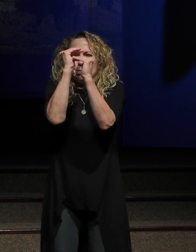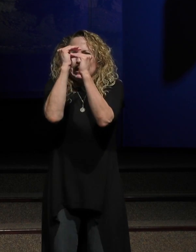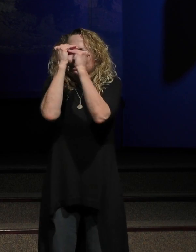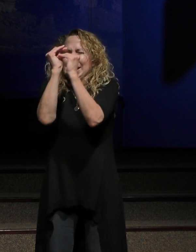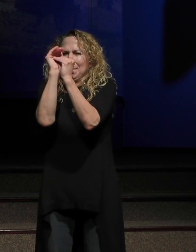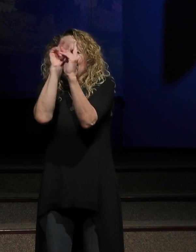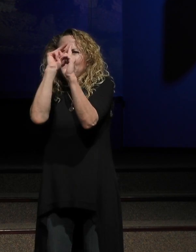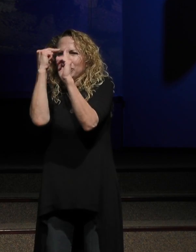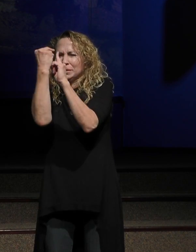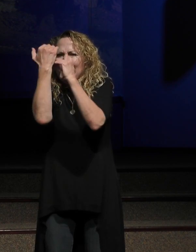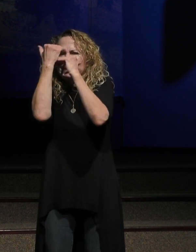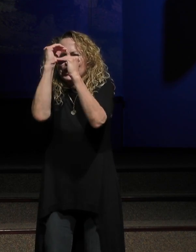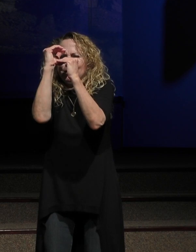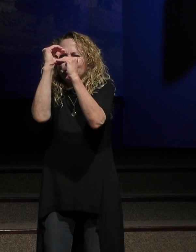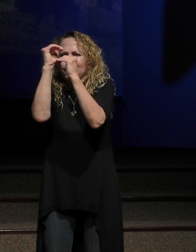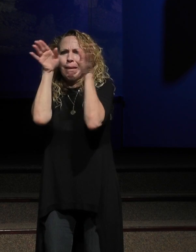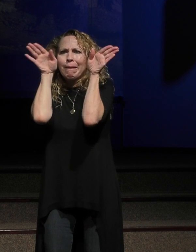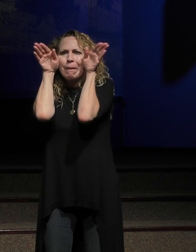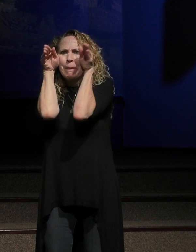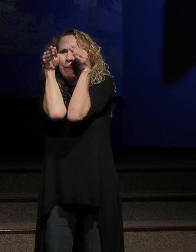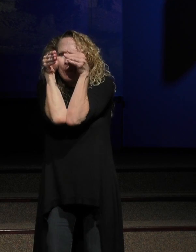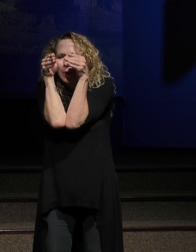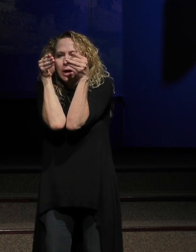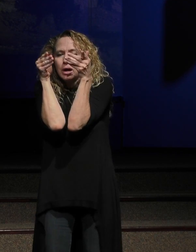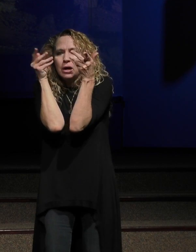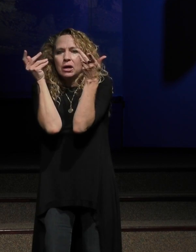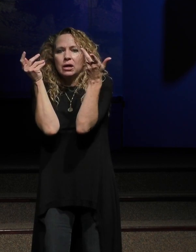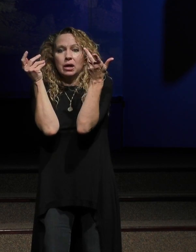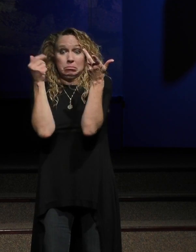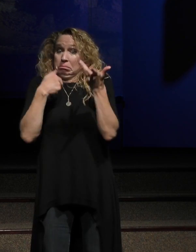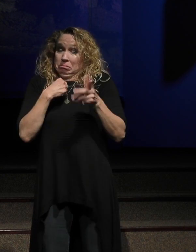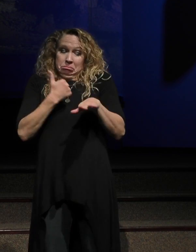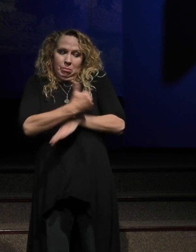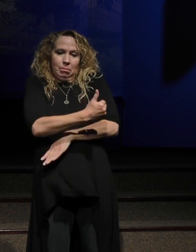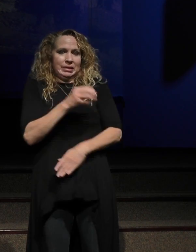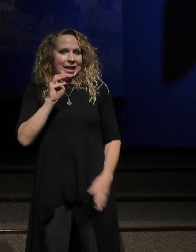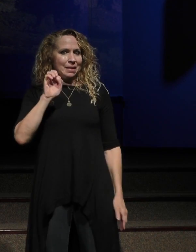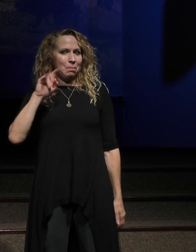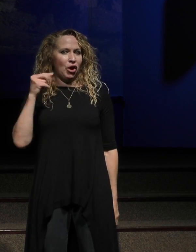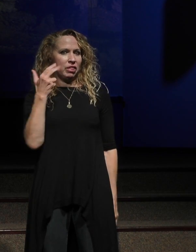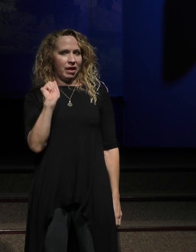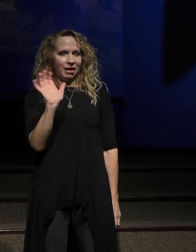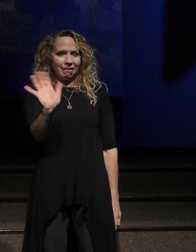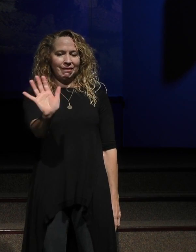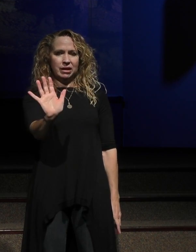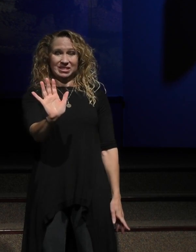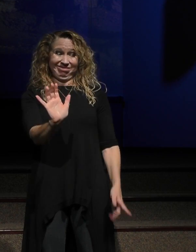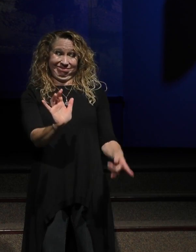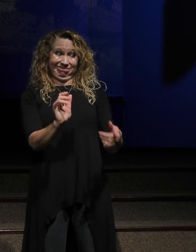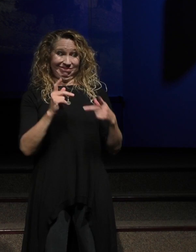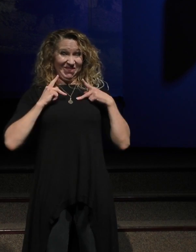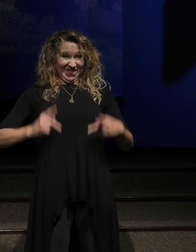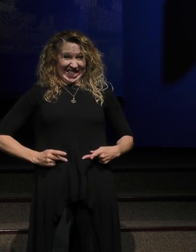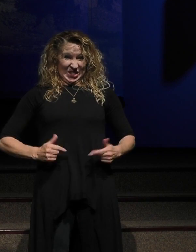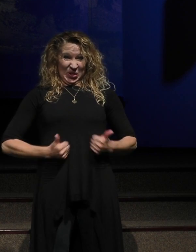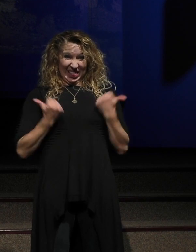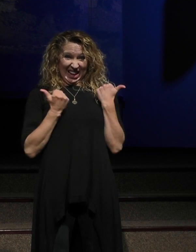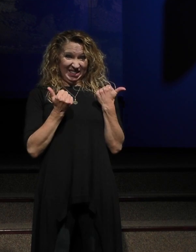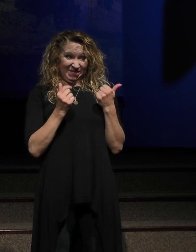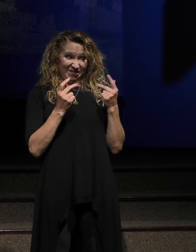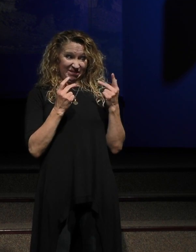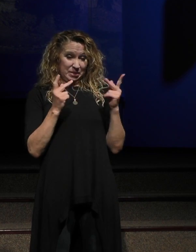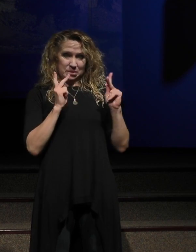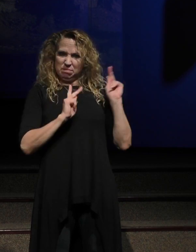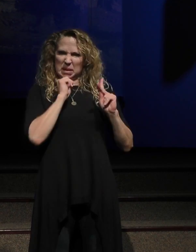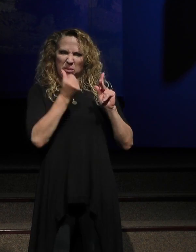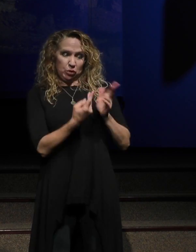And I don't blame her for having that little view because in real life, people don't rise from the dead. But Jesus